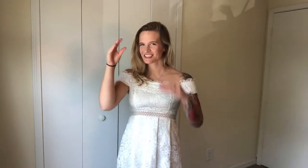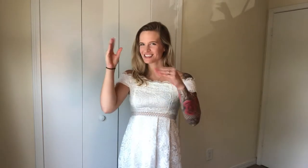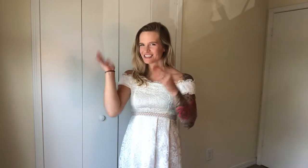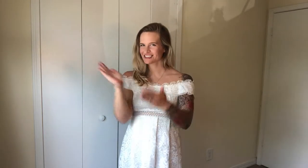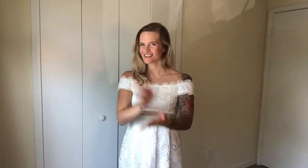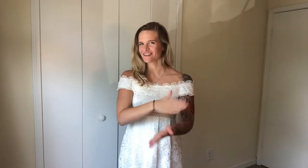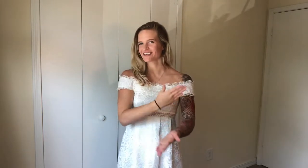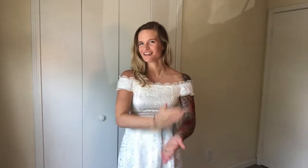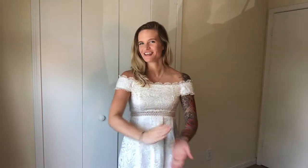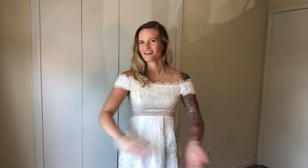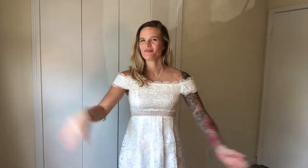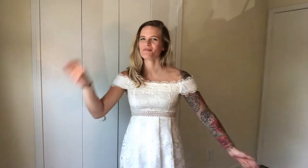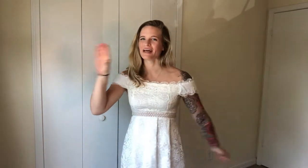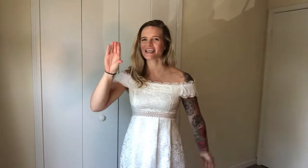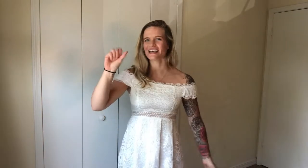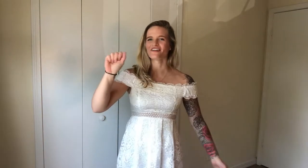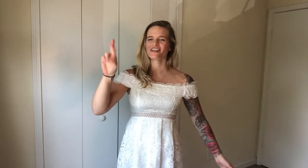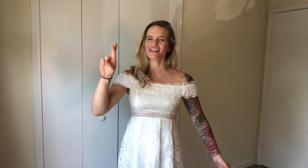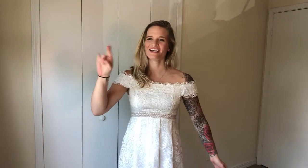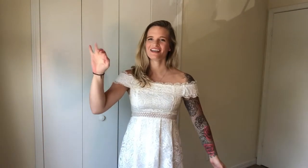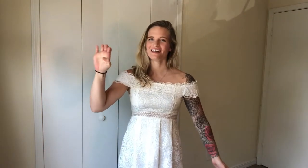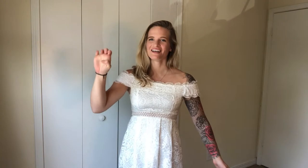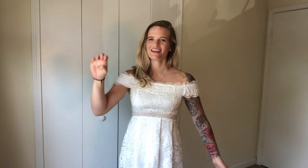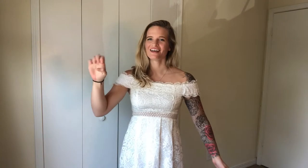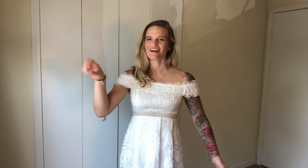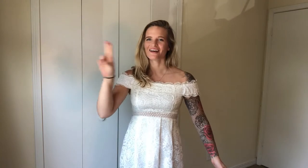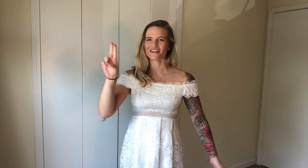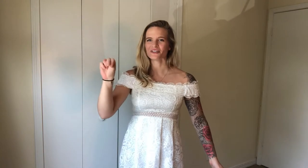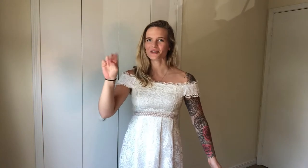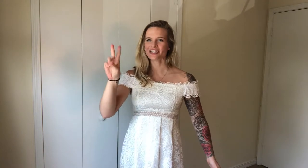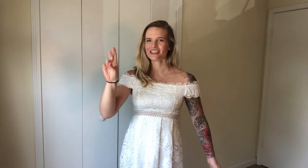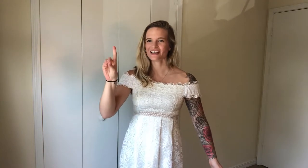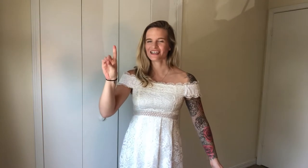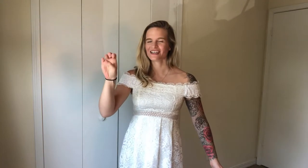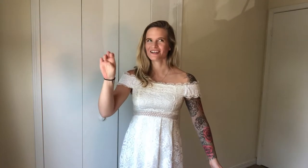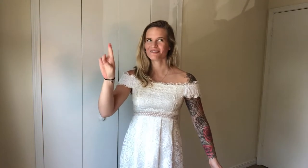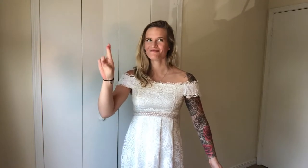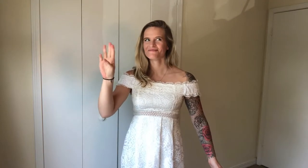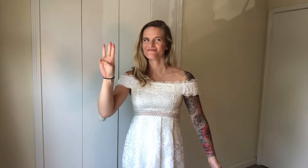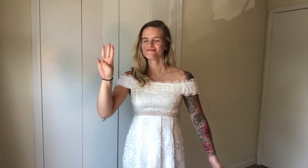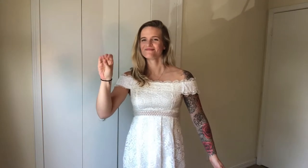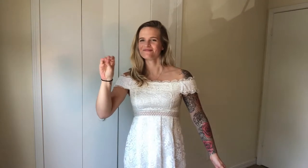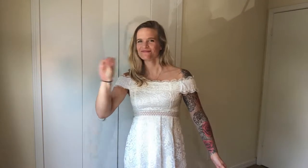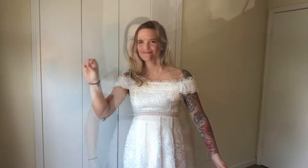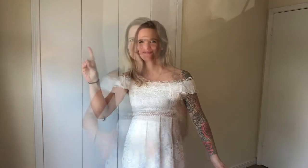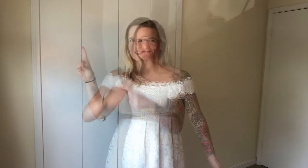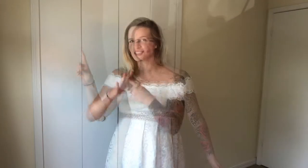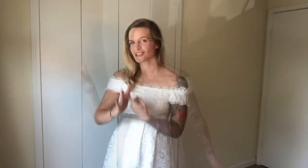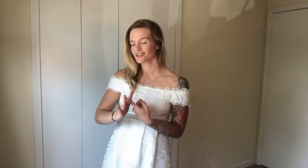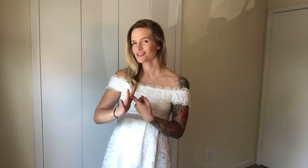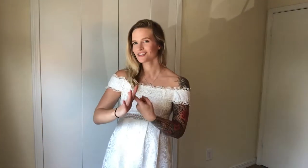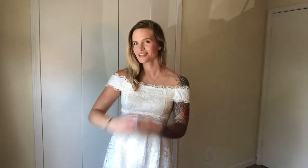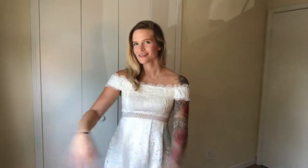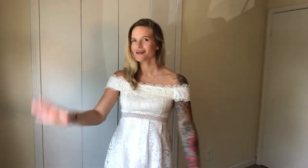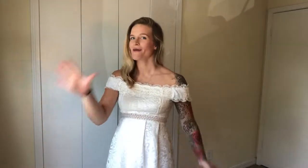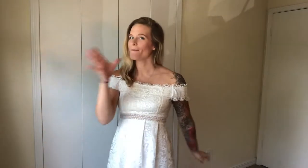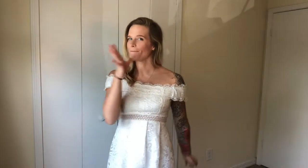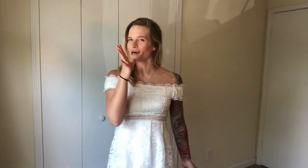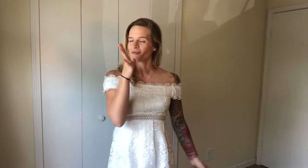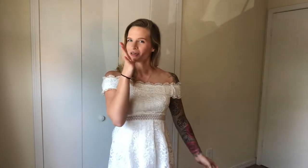Song by Carrie Underwood. So it starts, Mama.